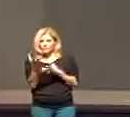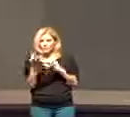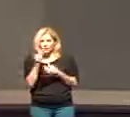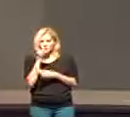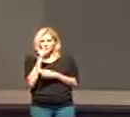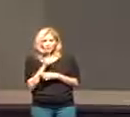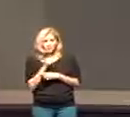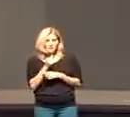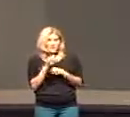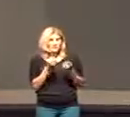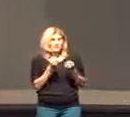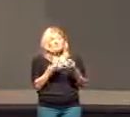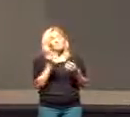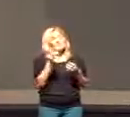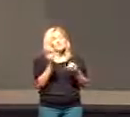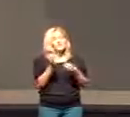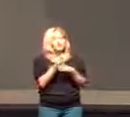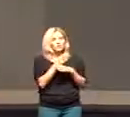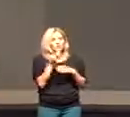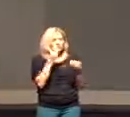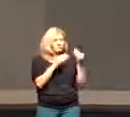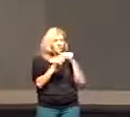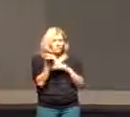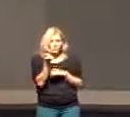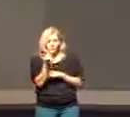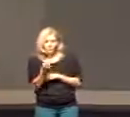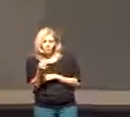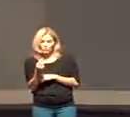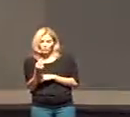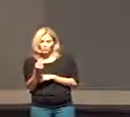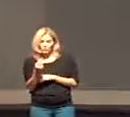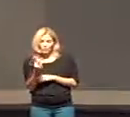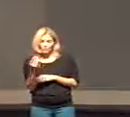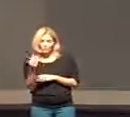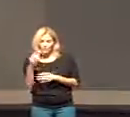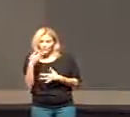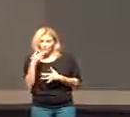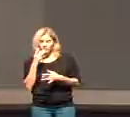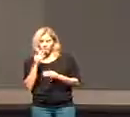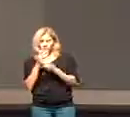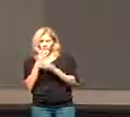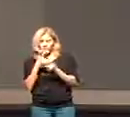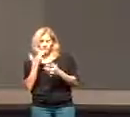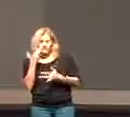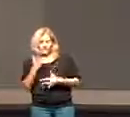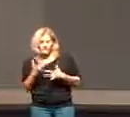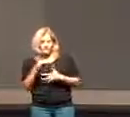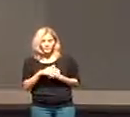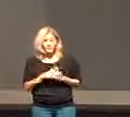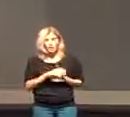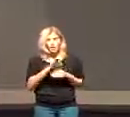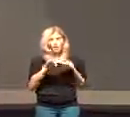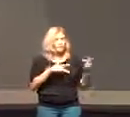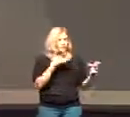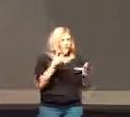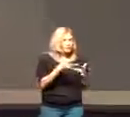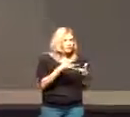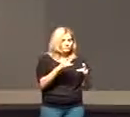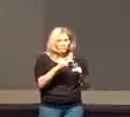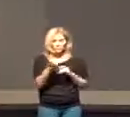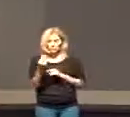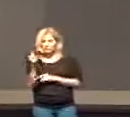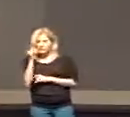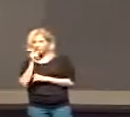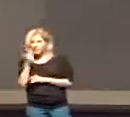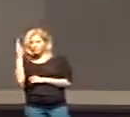suffering he finds many to share his feast but few his fasting all desire to rejoice with him but few are willing to